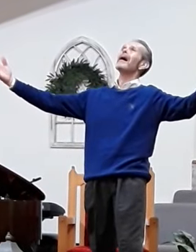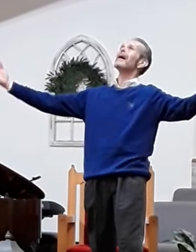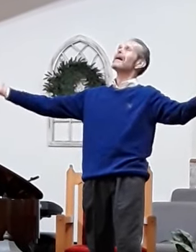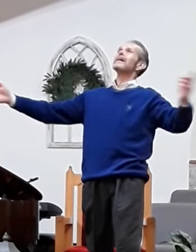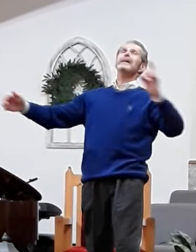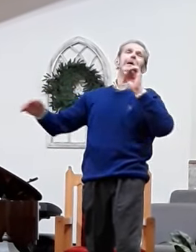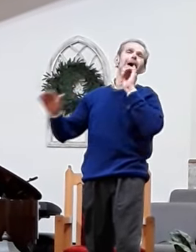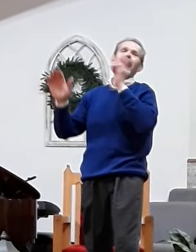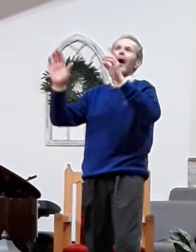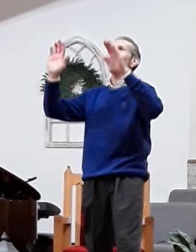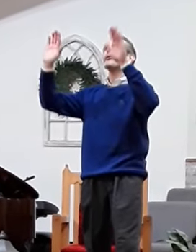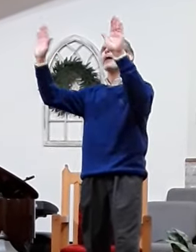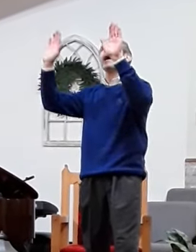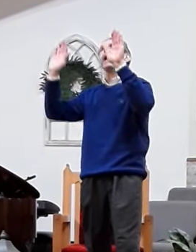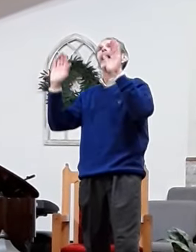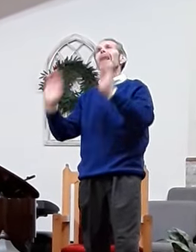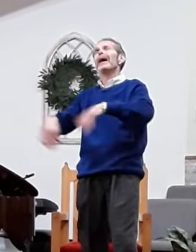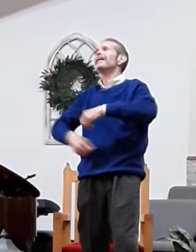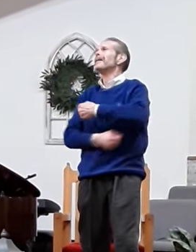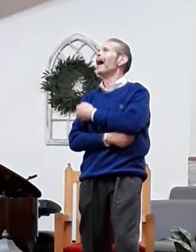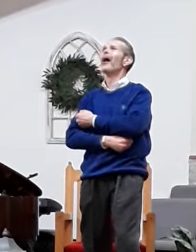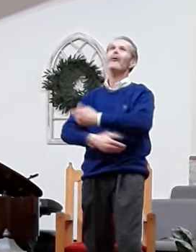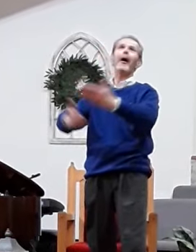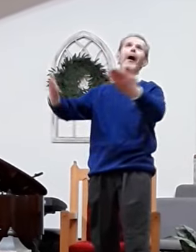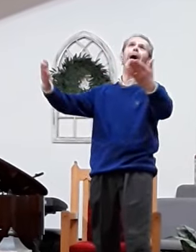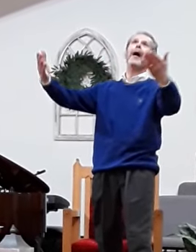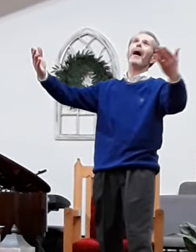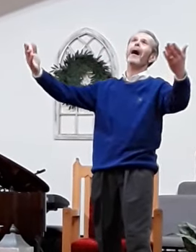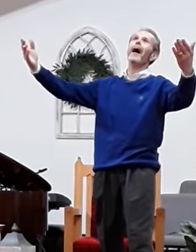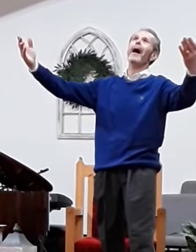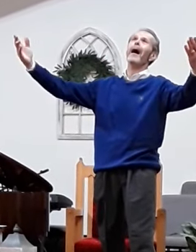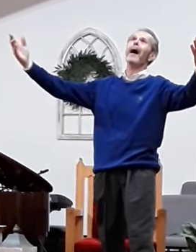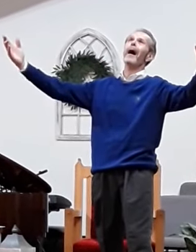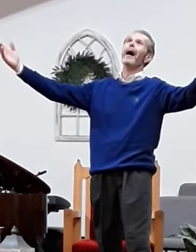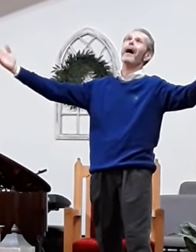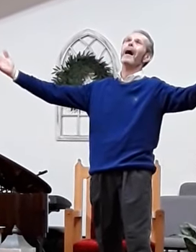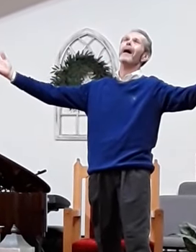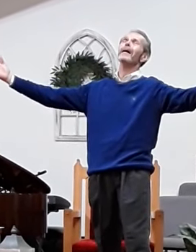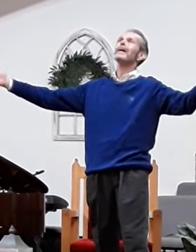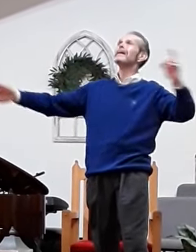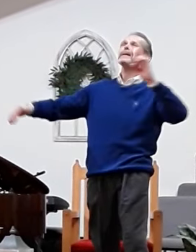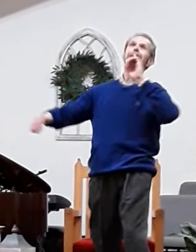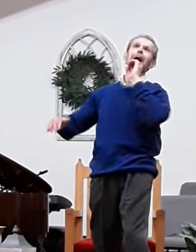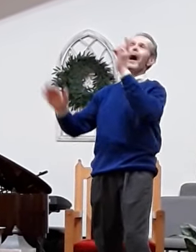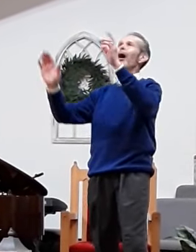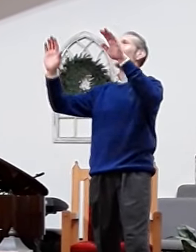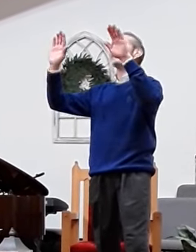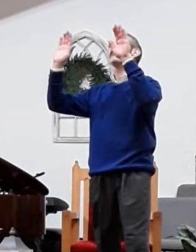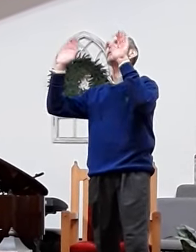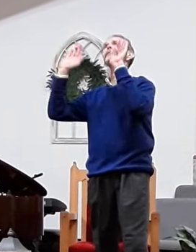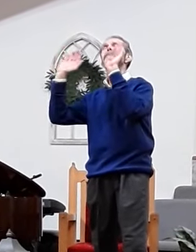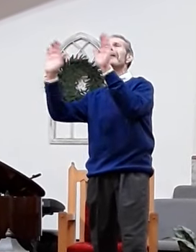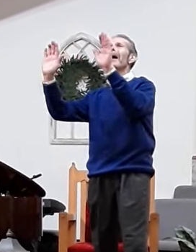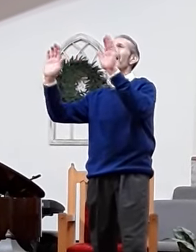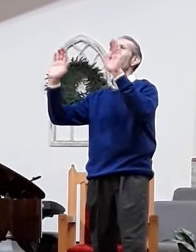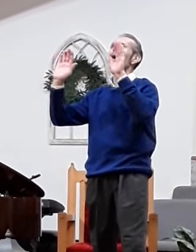Then sings my soul, my God to great